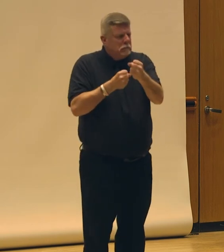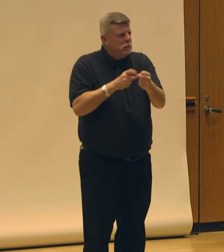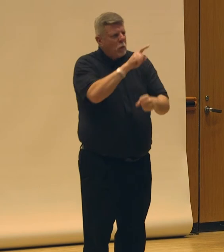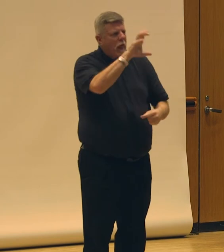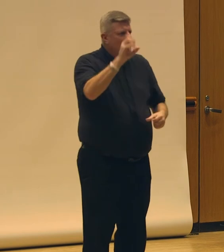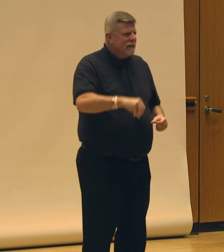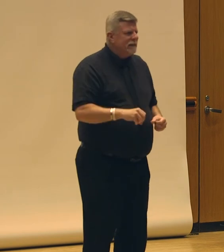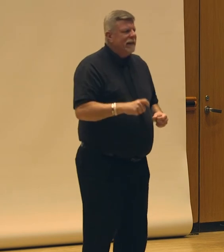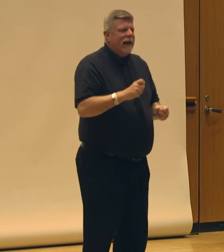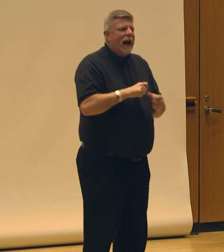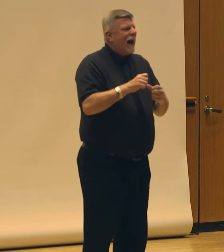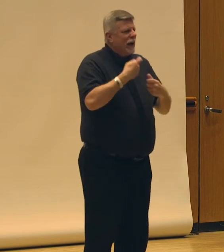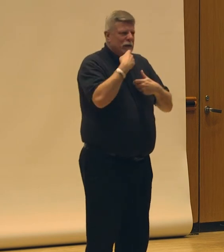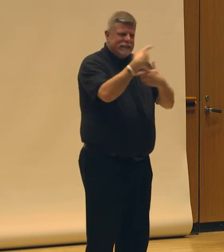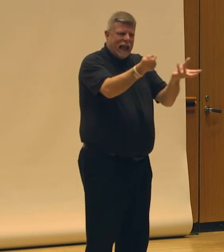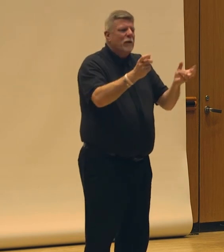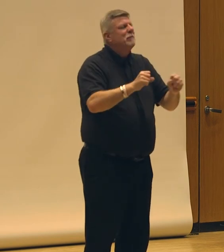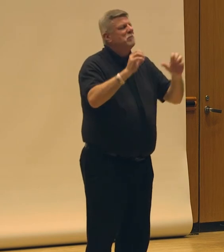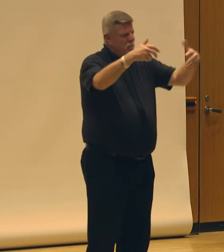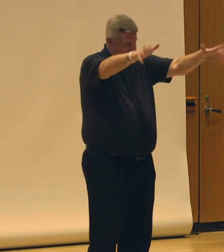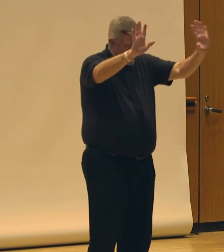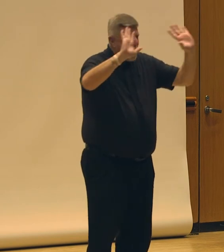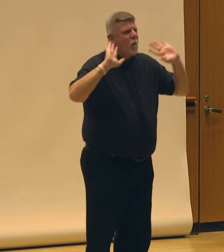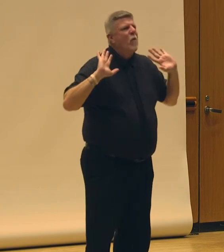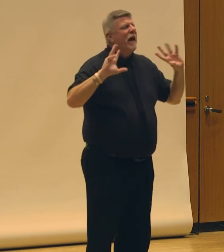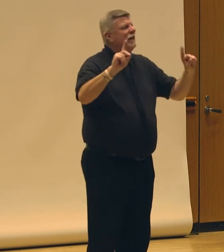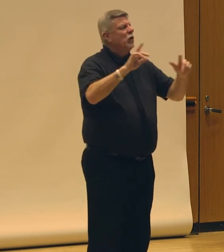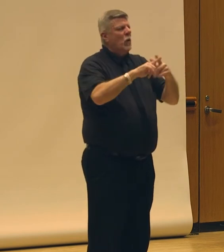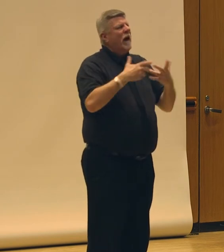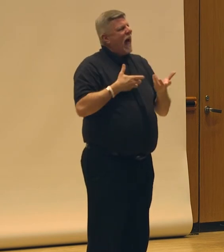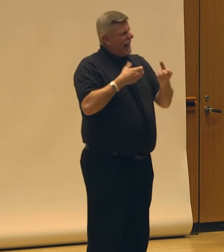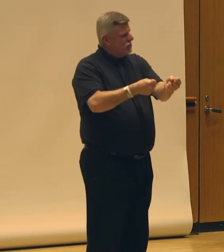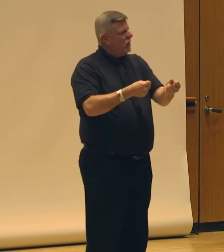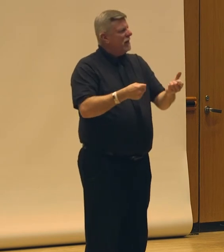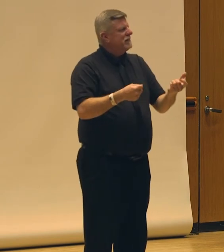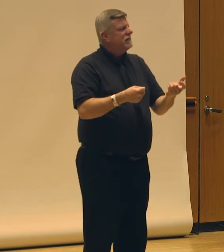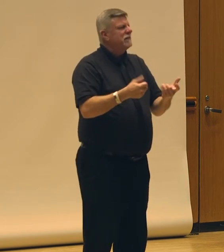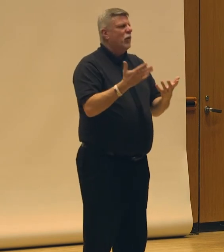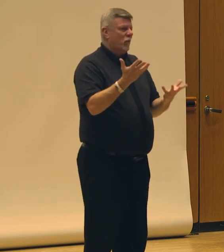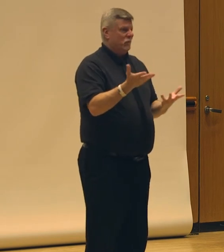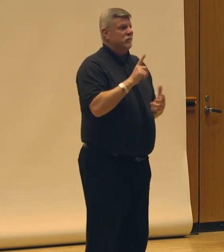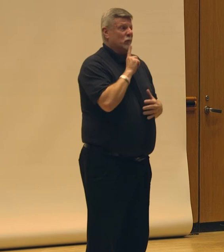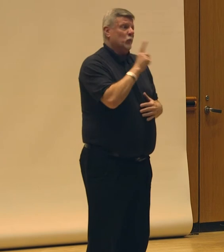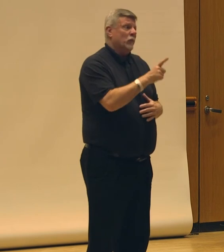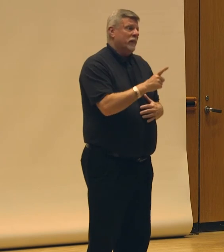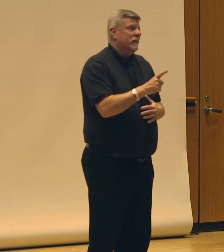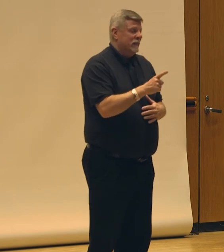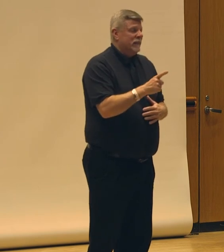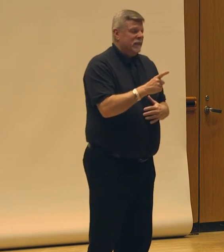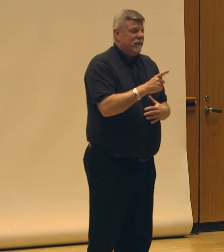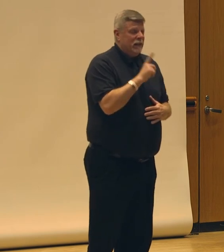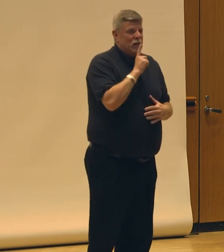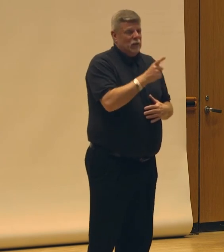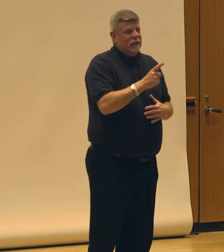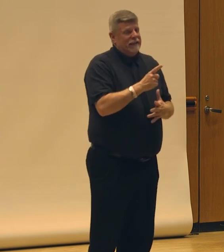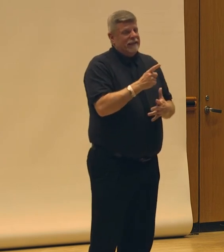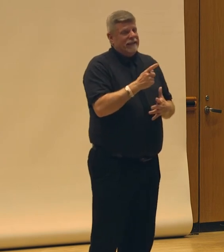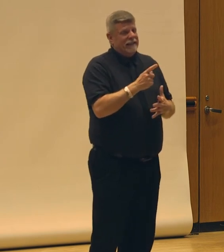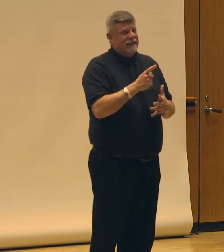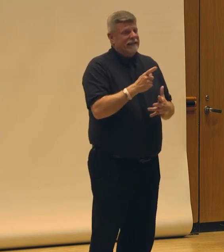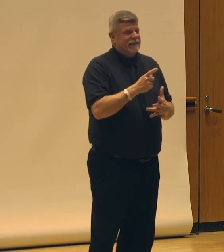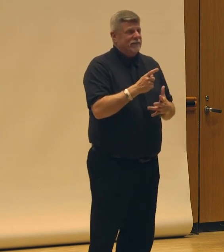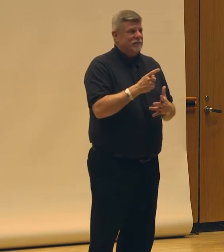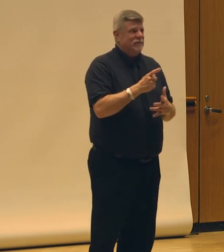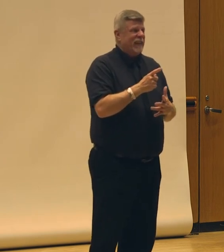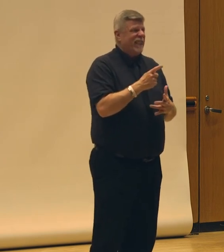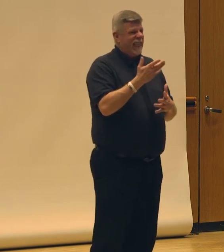totally abandon the music to them, or you know, these types of things. So there's something about, you know, and unfortunately I think there's an